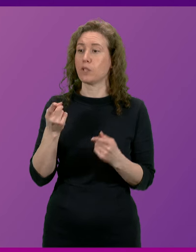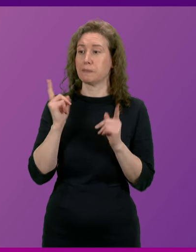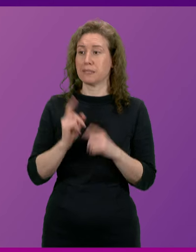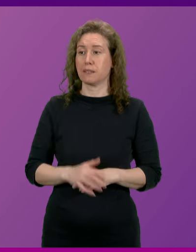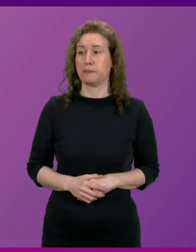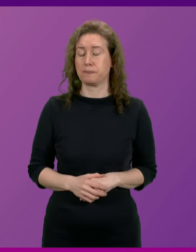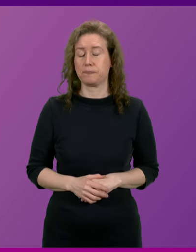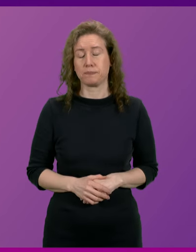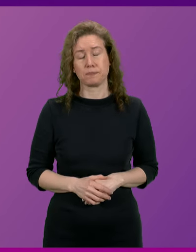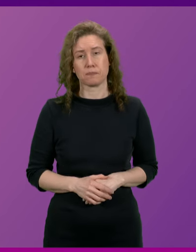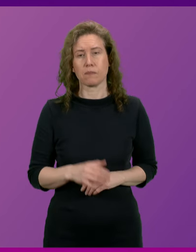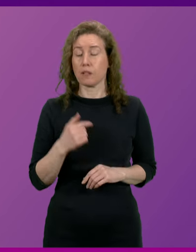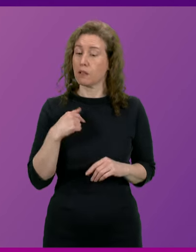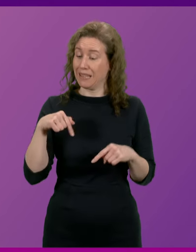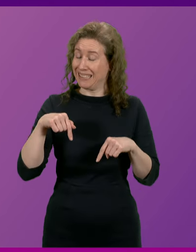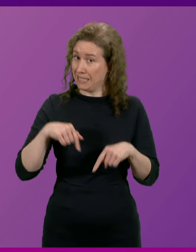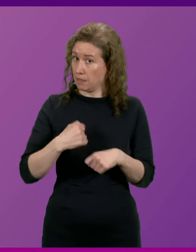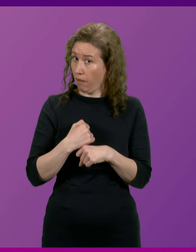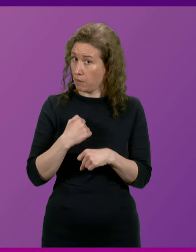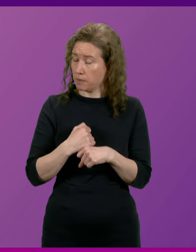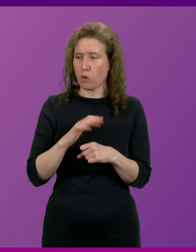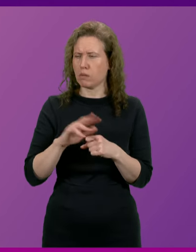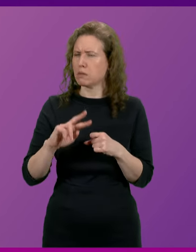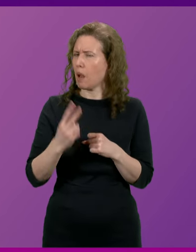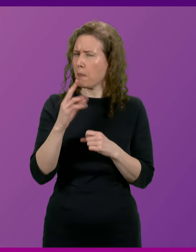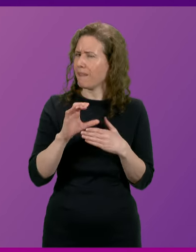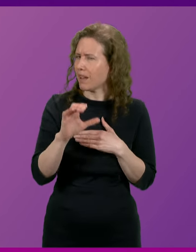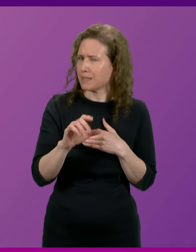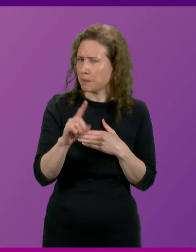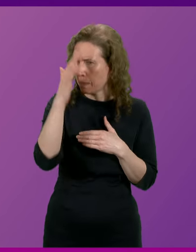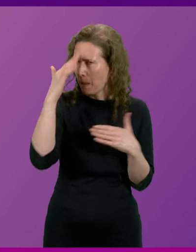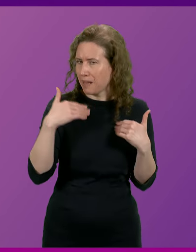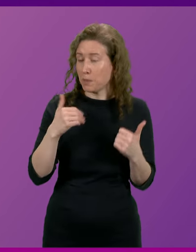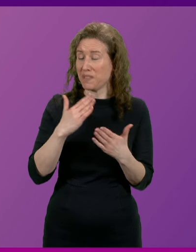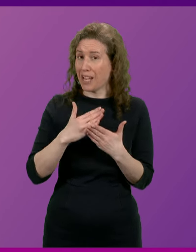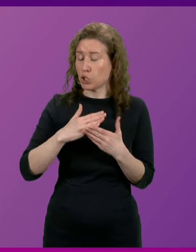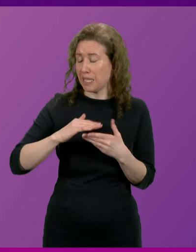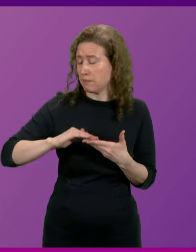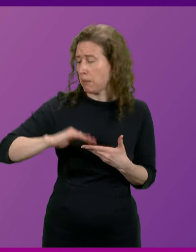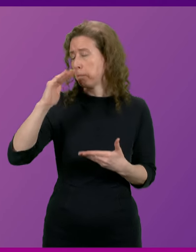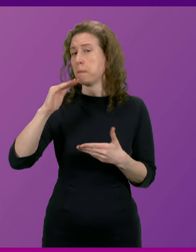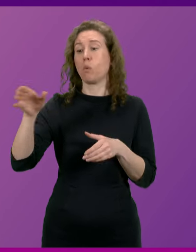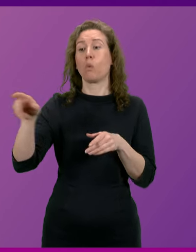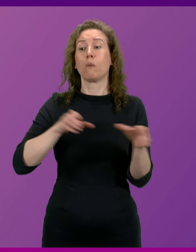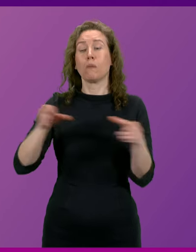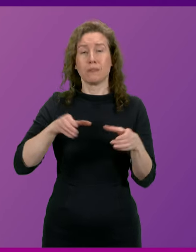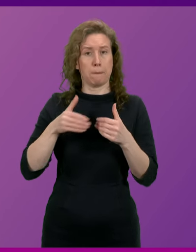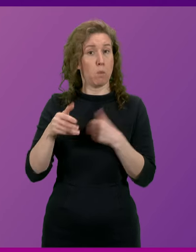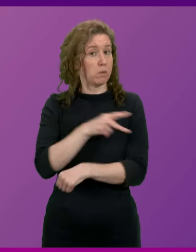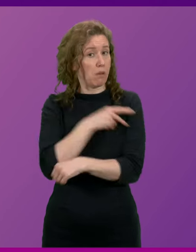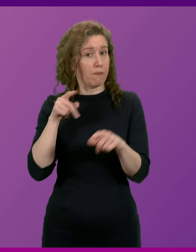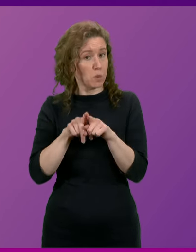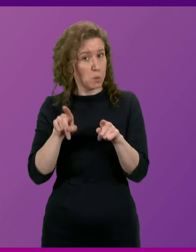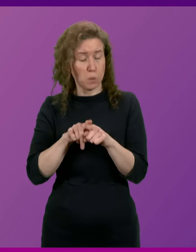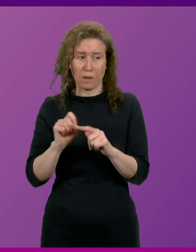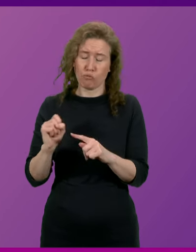We have of course under this government not just double investment in mental health. We've of course ensured that we've recruited more and more staff record